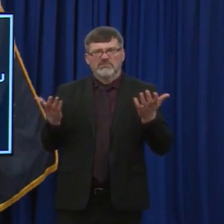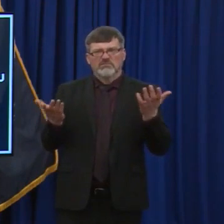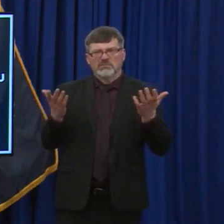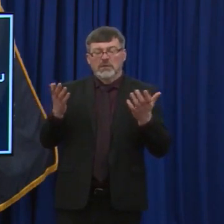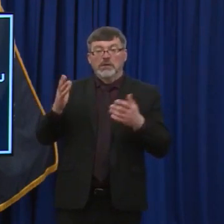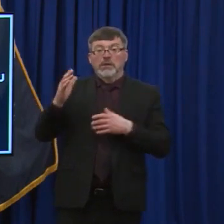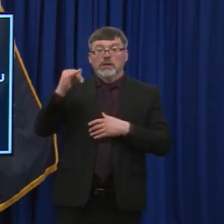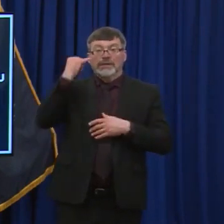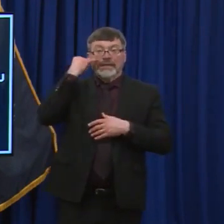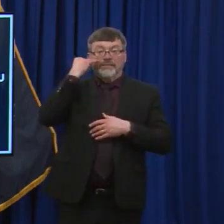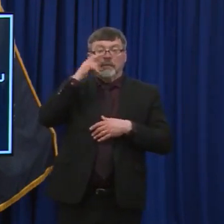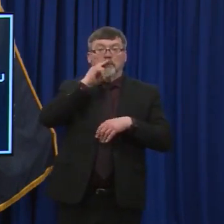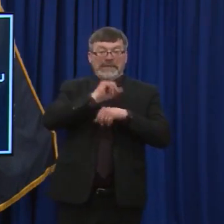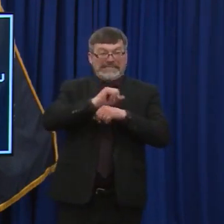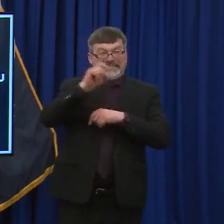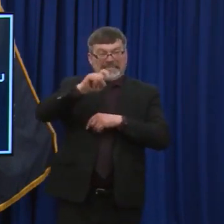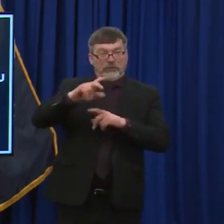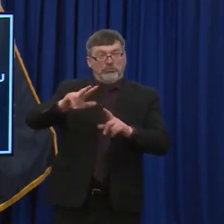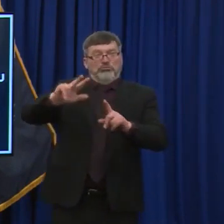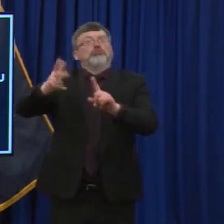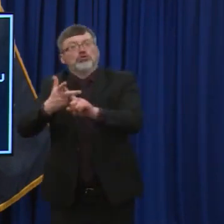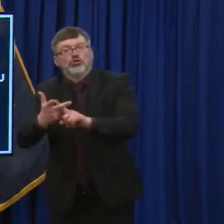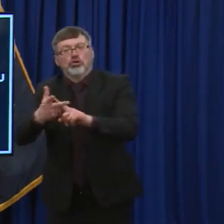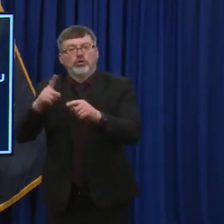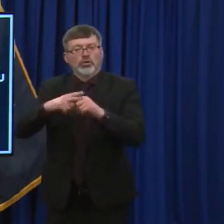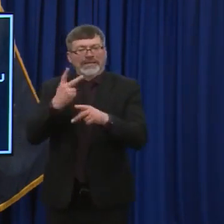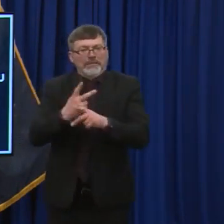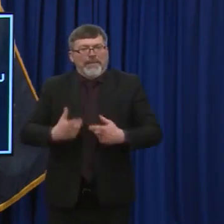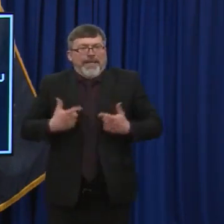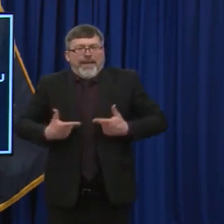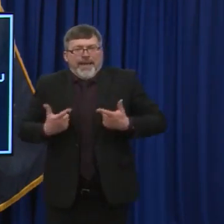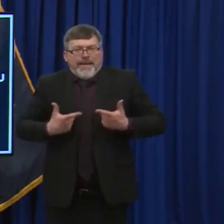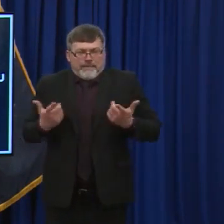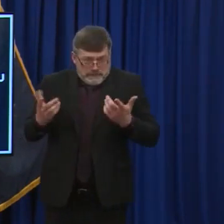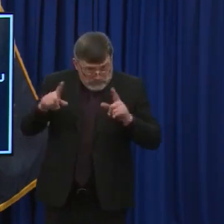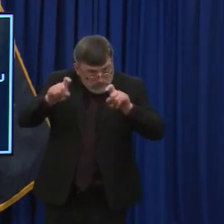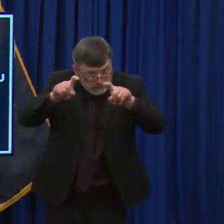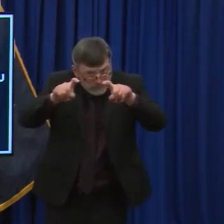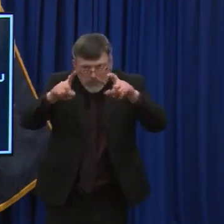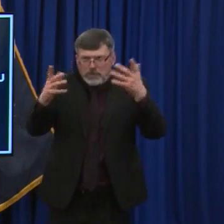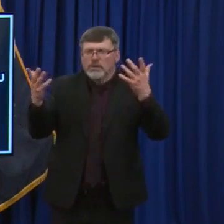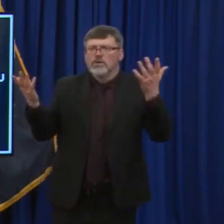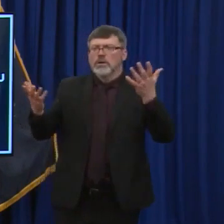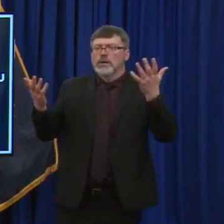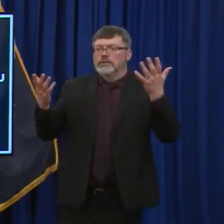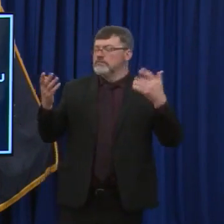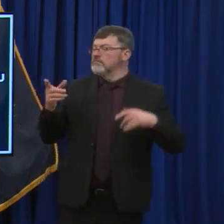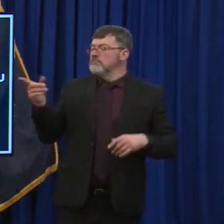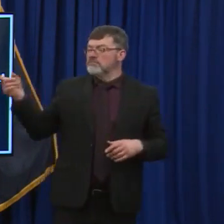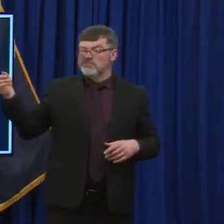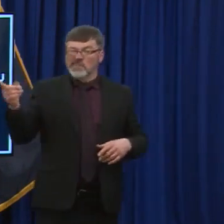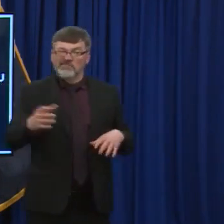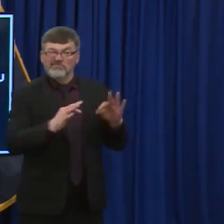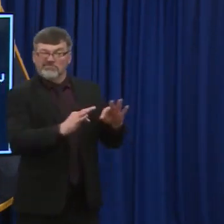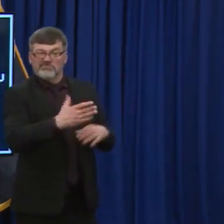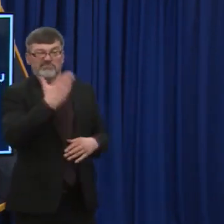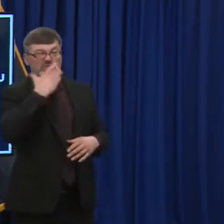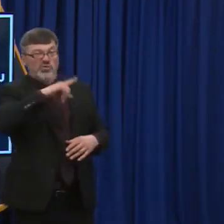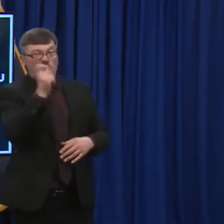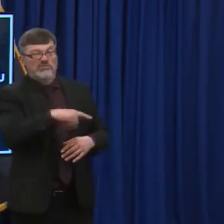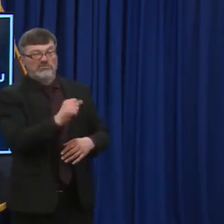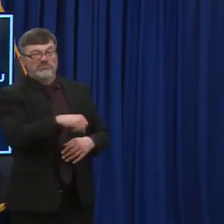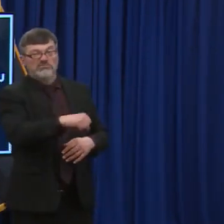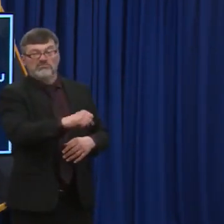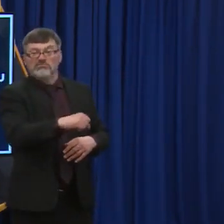plan, what does that look like? Yeah. So, um, thanks for that question. Um, I think there's a couple of points to be made in there.